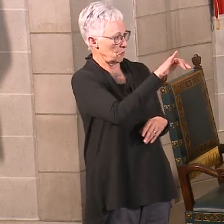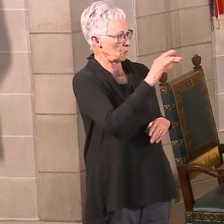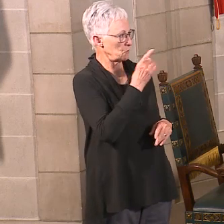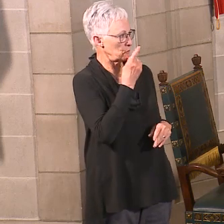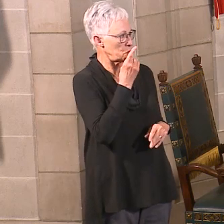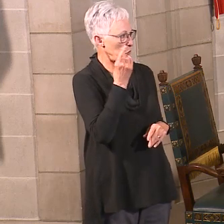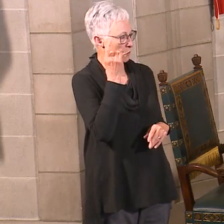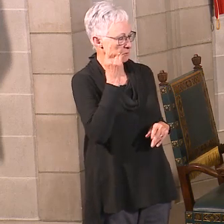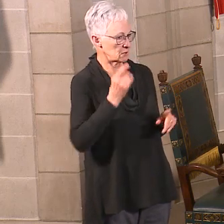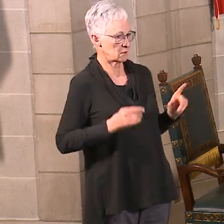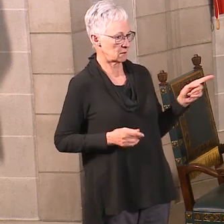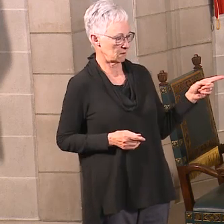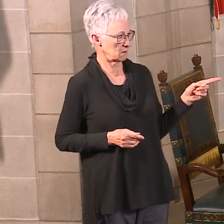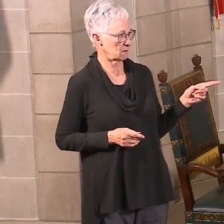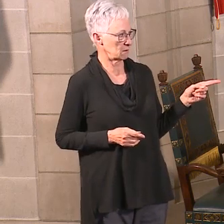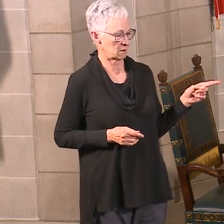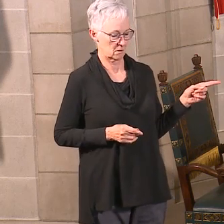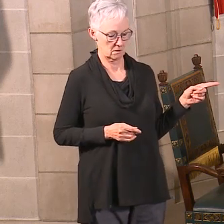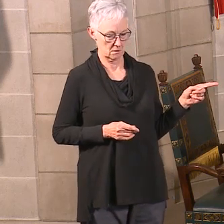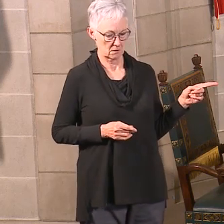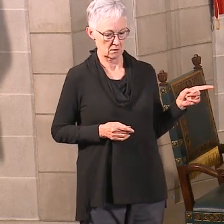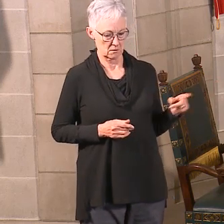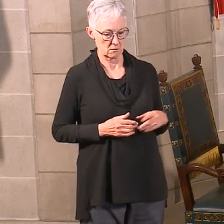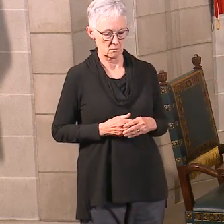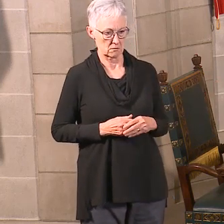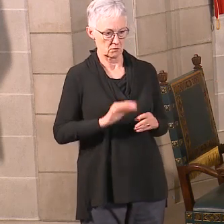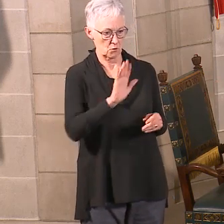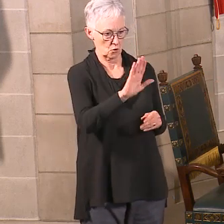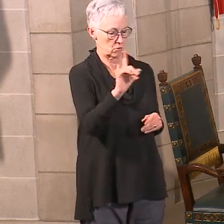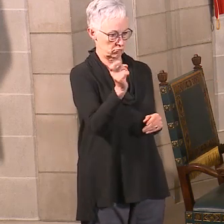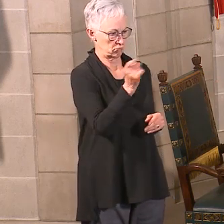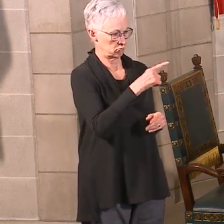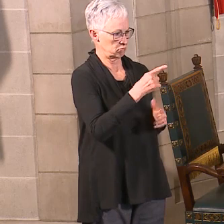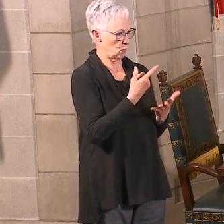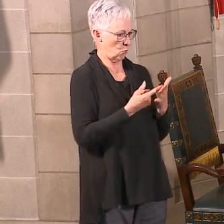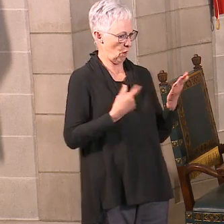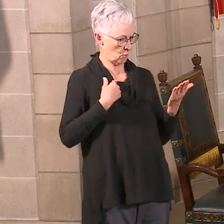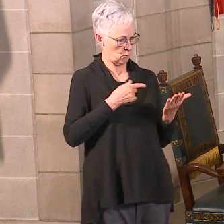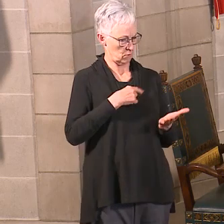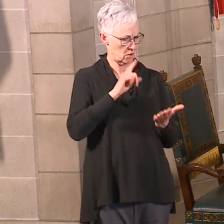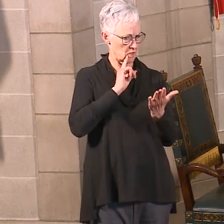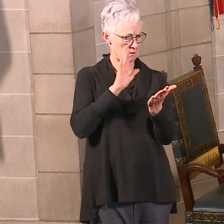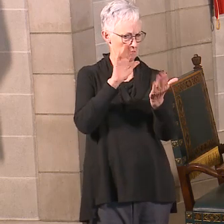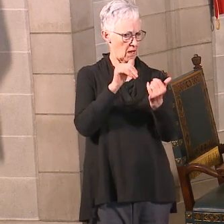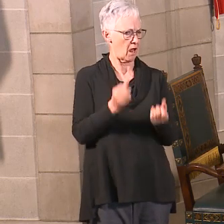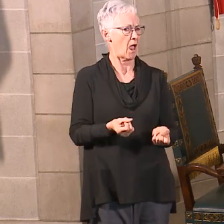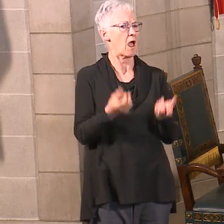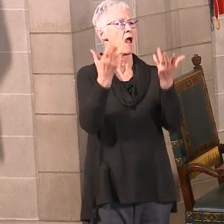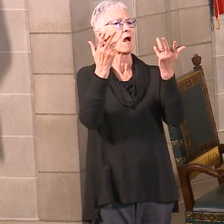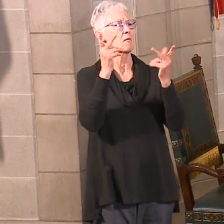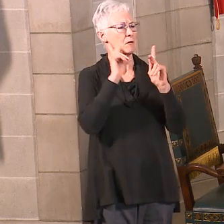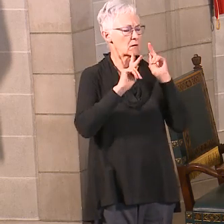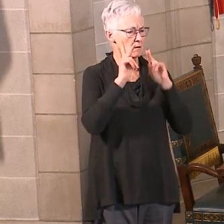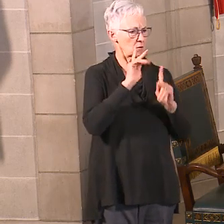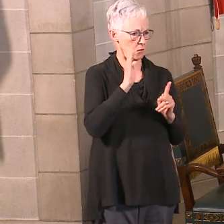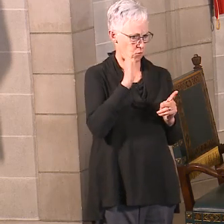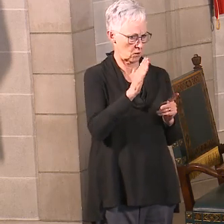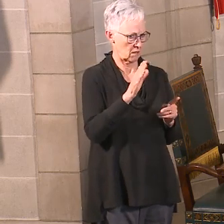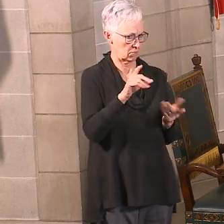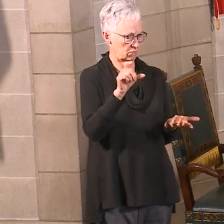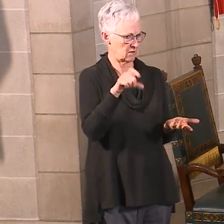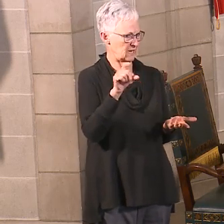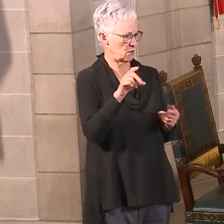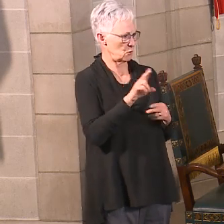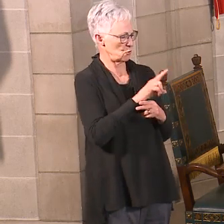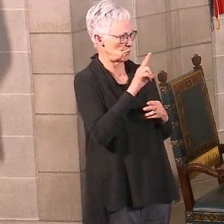I can take that and the question was, is what do we anticipate the, probably the volume that we'll be getting as